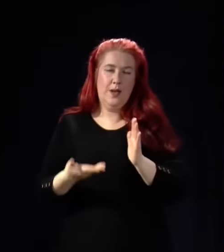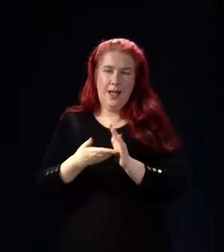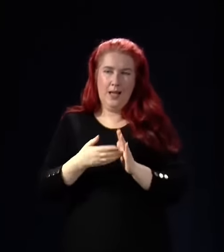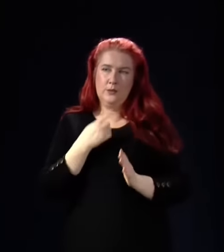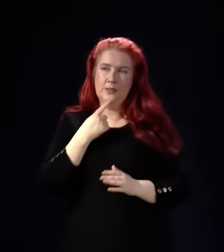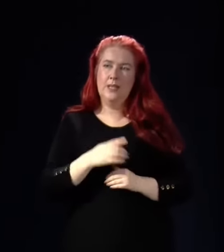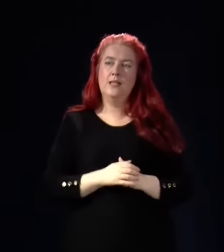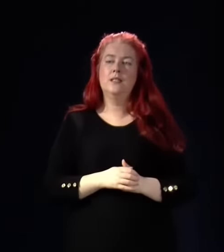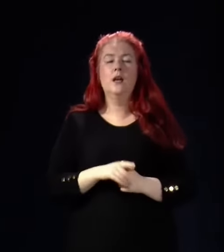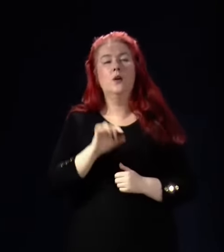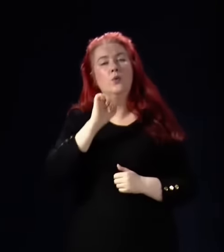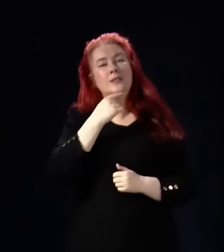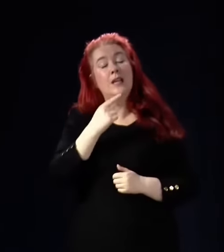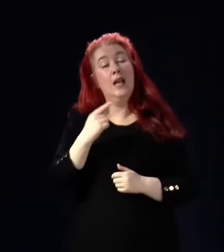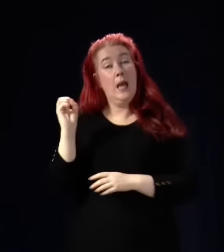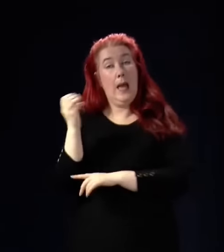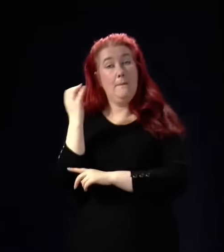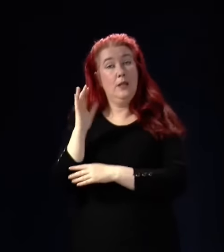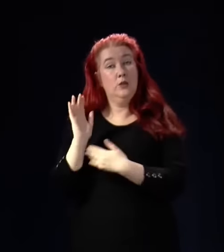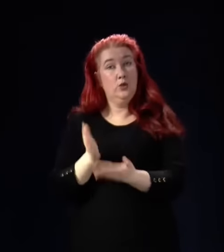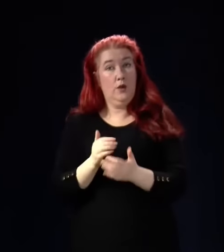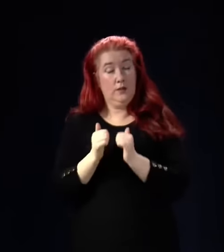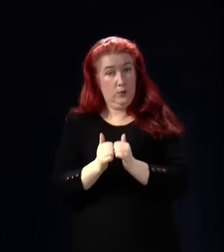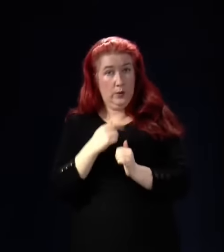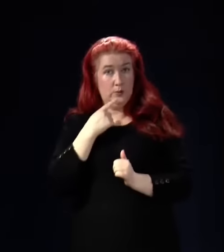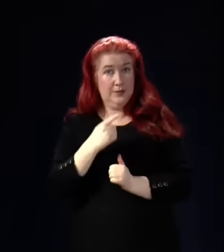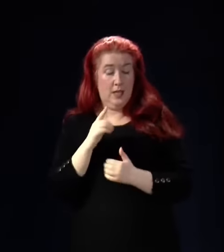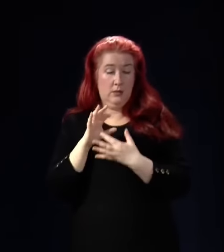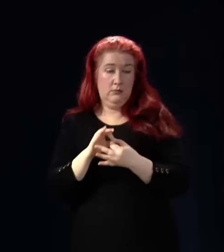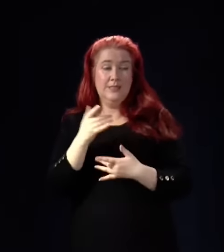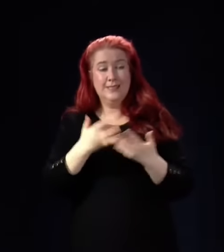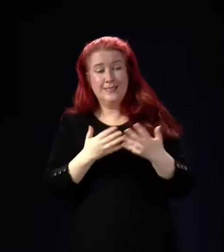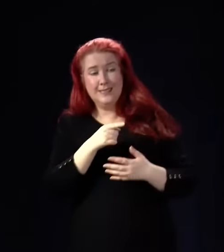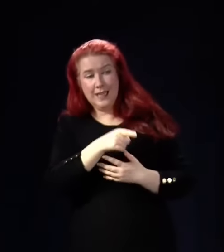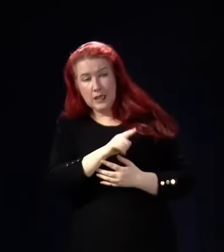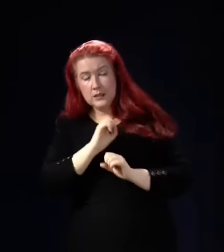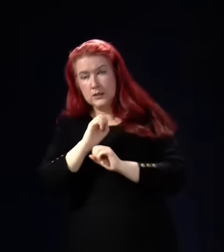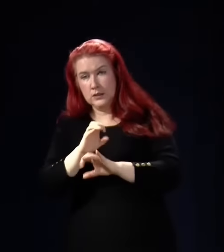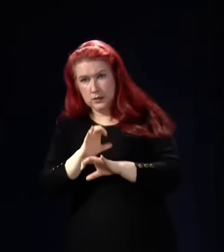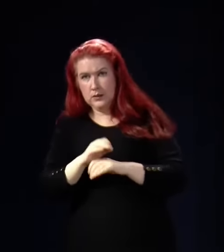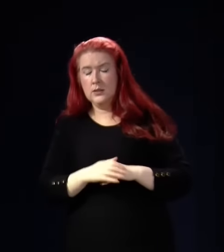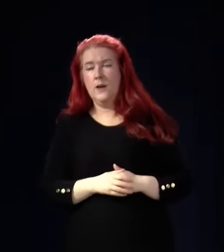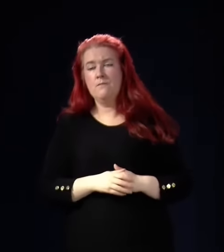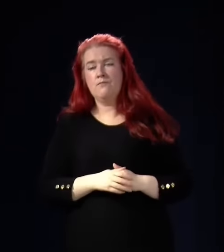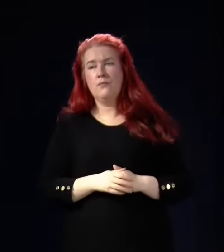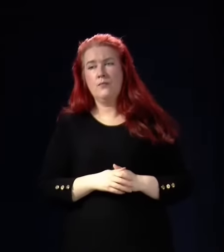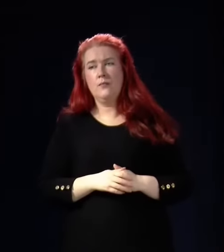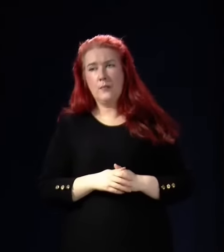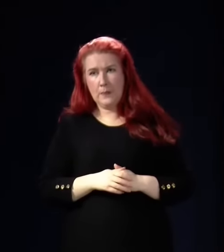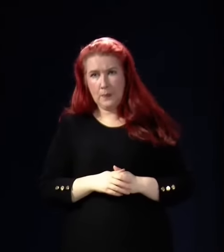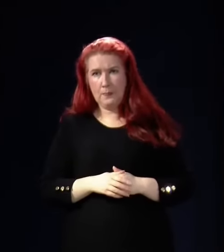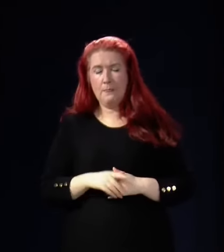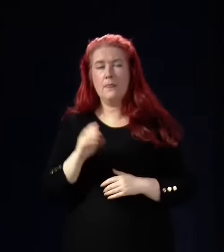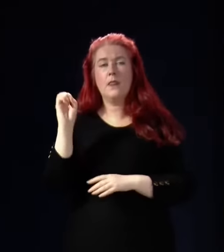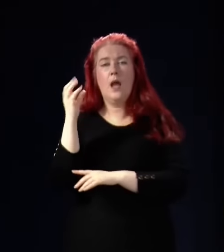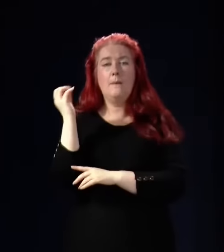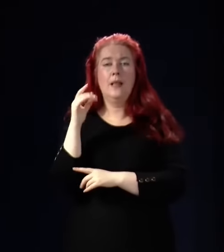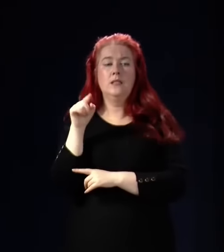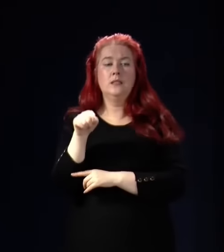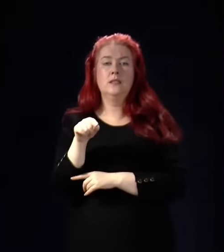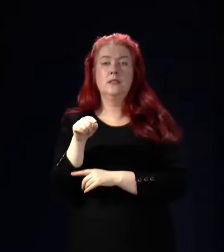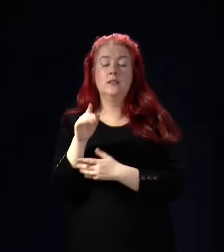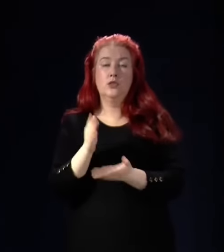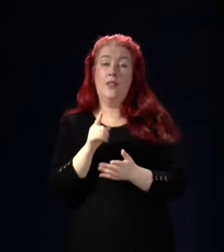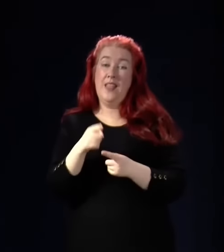I would say in the ambulance service, worth mentioning in relation to the statistics that the First Minister relayed, that that is in the context of emergency